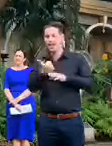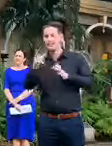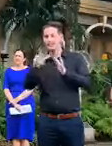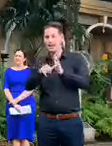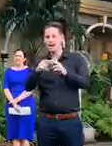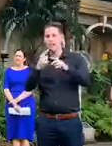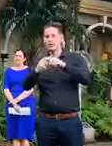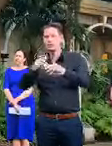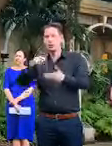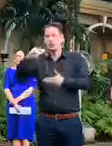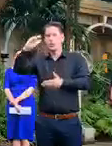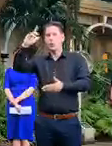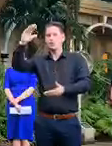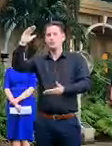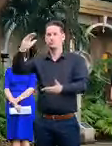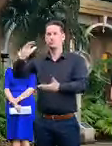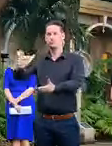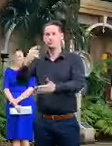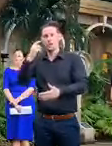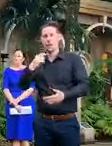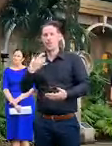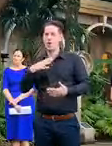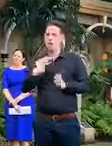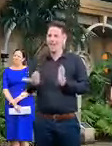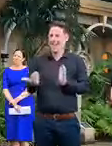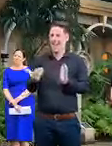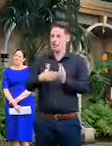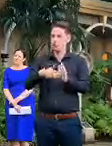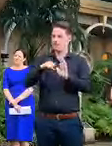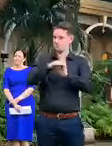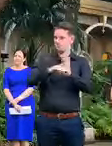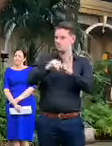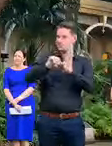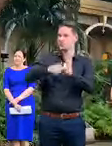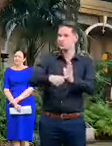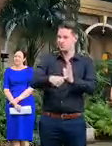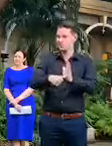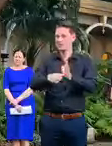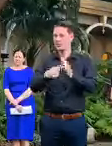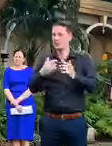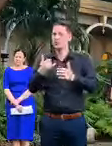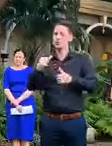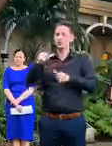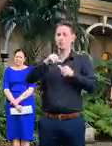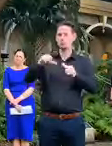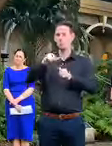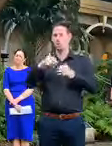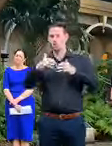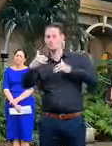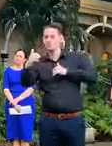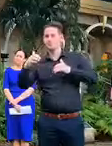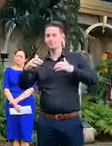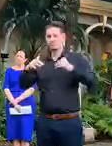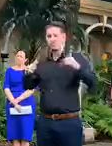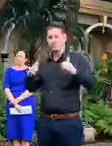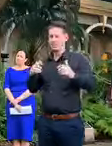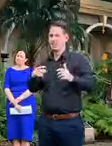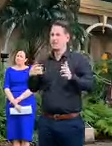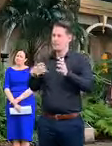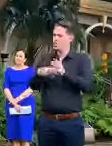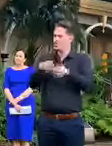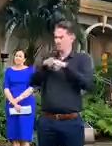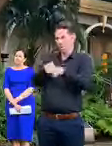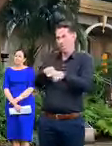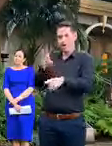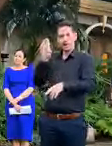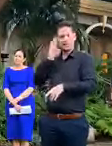that's why these additional social isolating social isolation sorry social distancing measures are so important